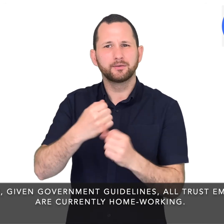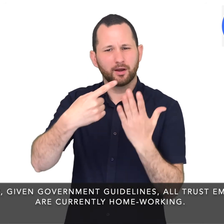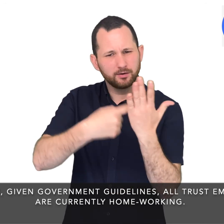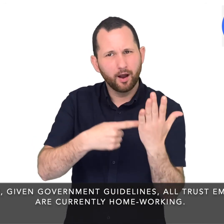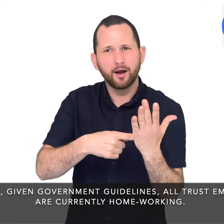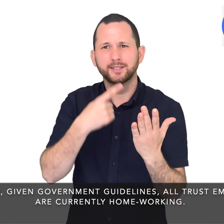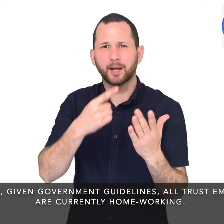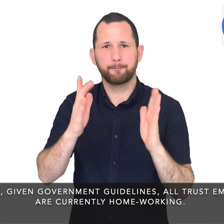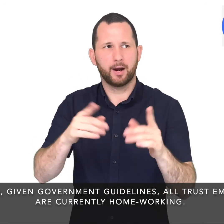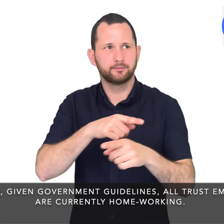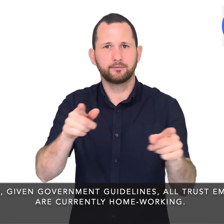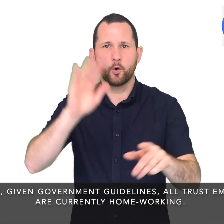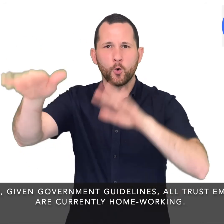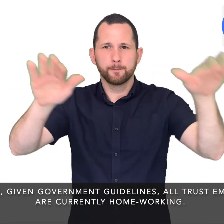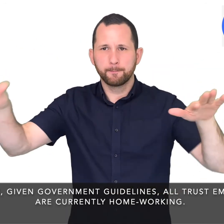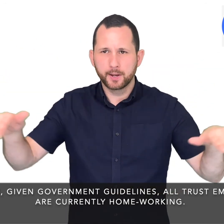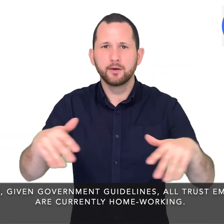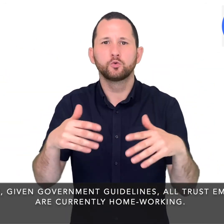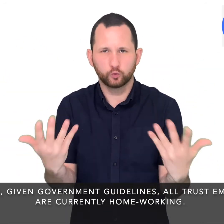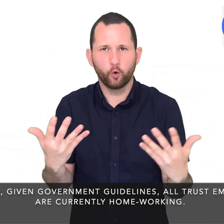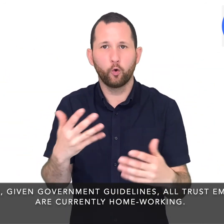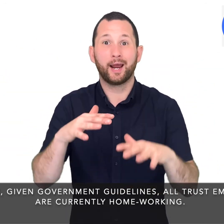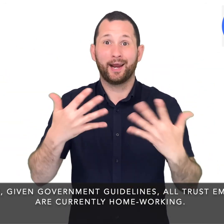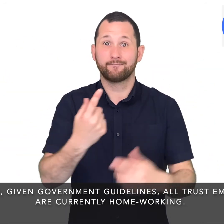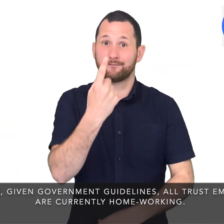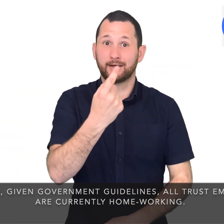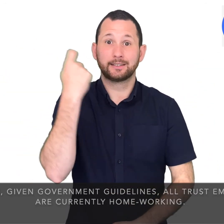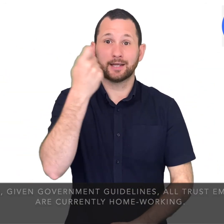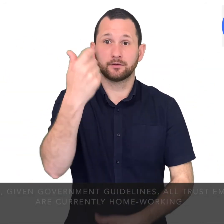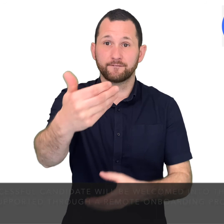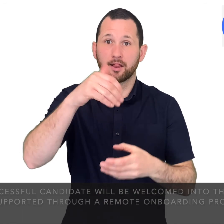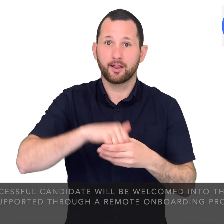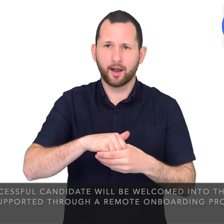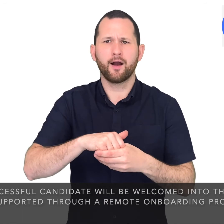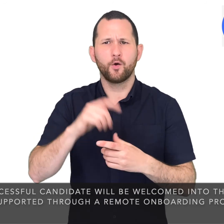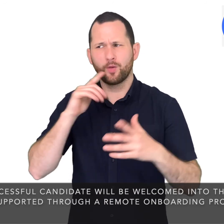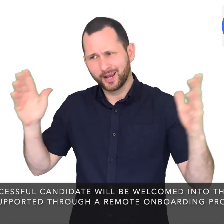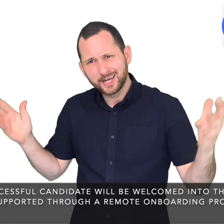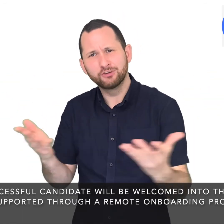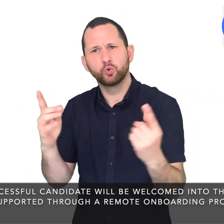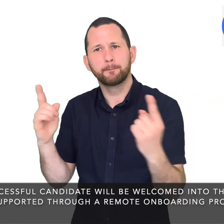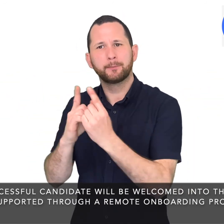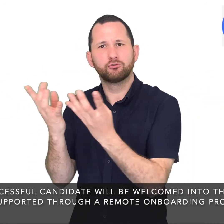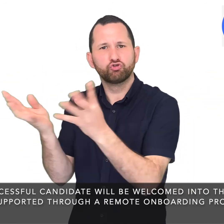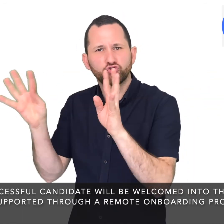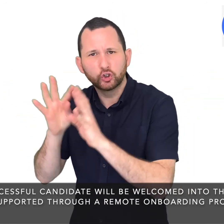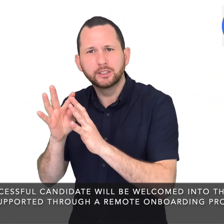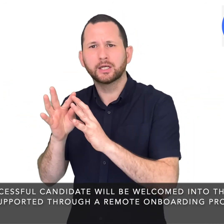government guidelines, all Trust's employees are currently home-working. The successful candidate will be welcomed into the